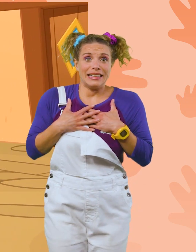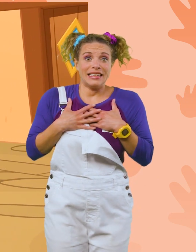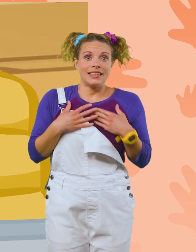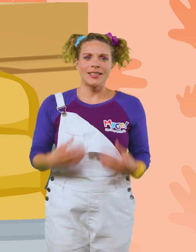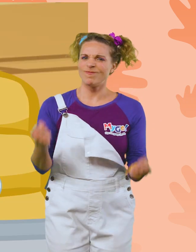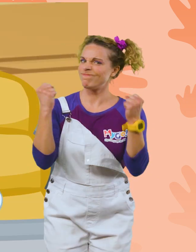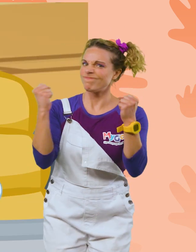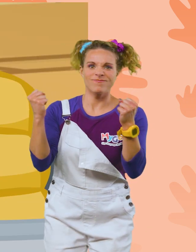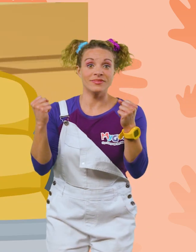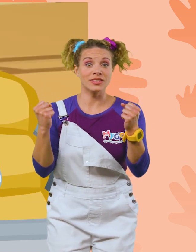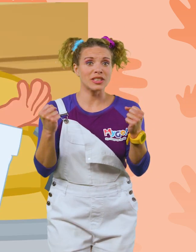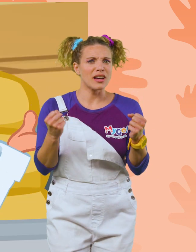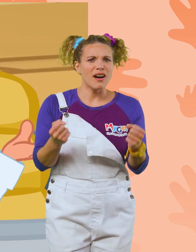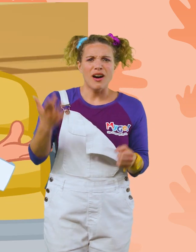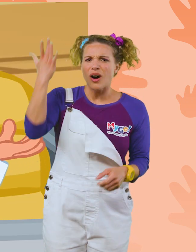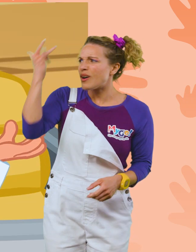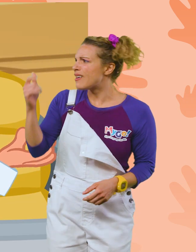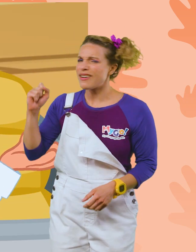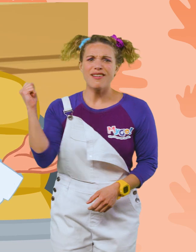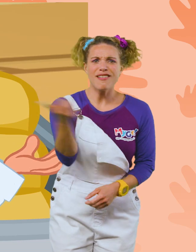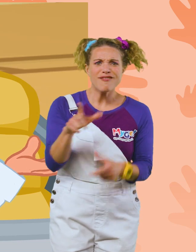Tumbling test tubes! Why is everybody running?